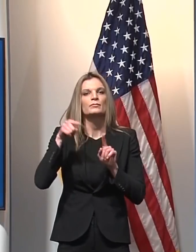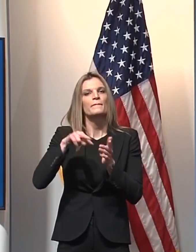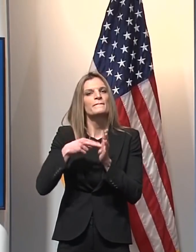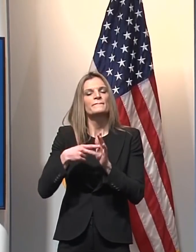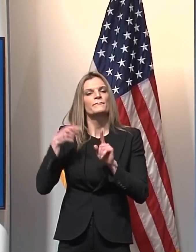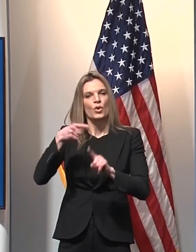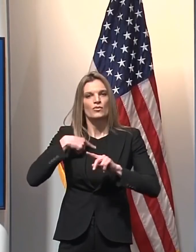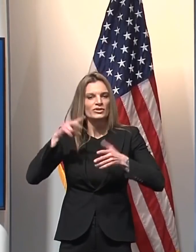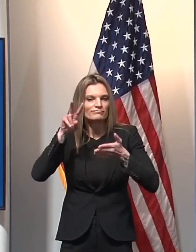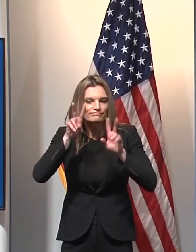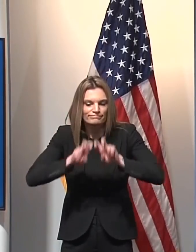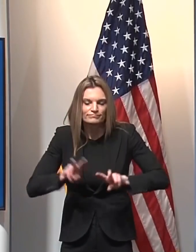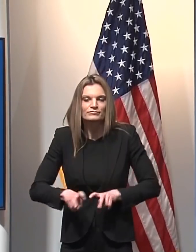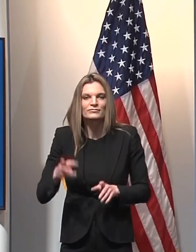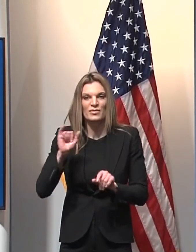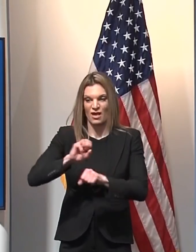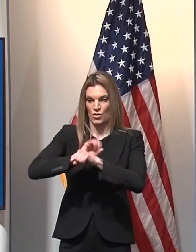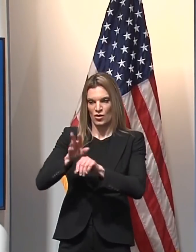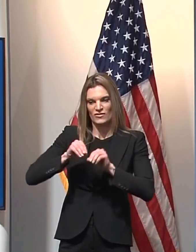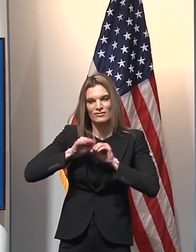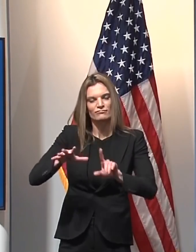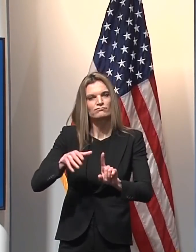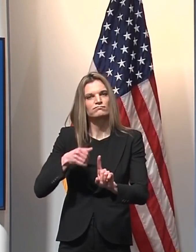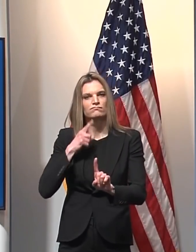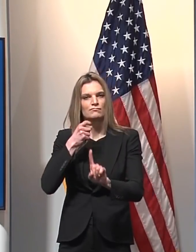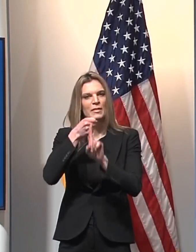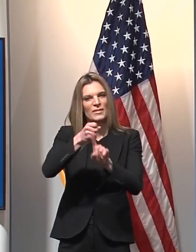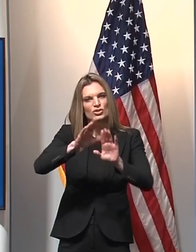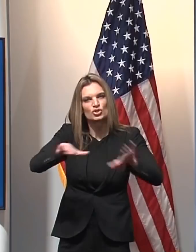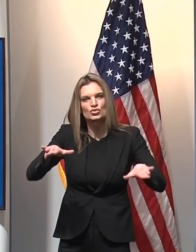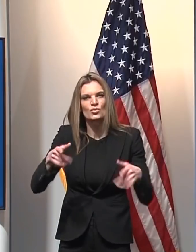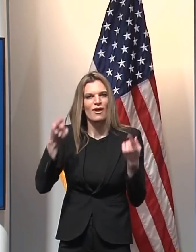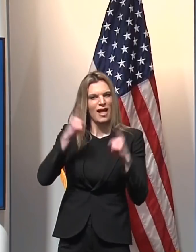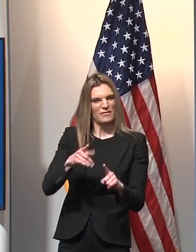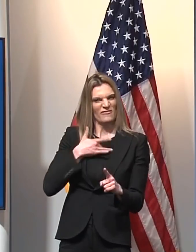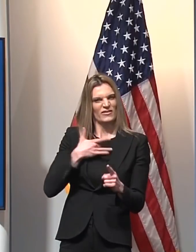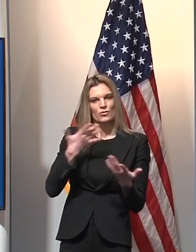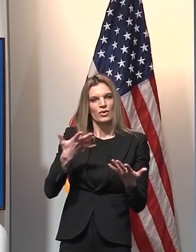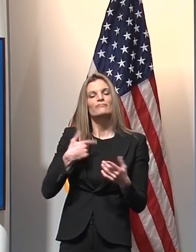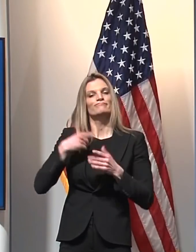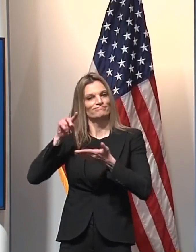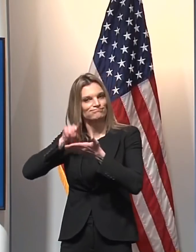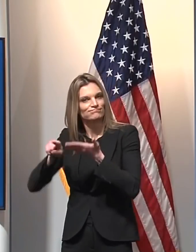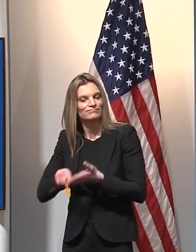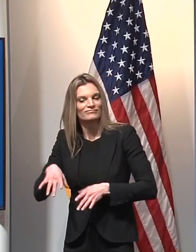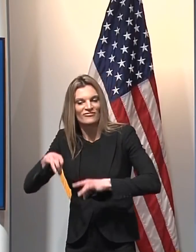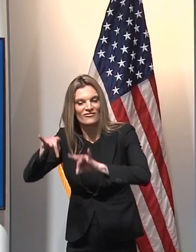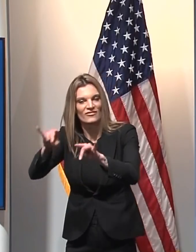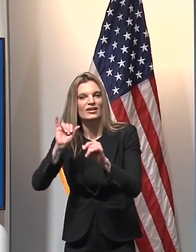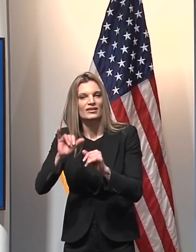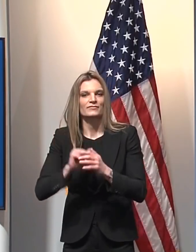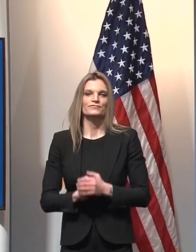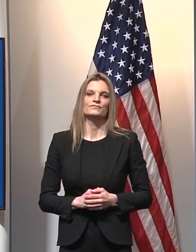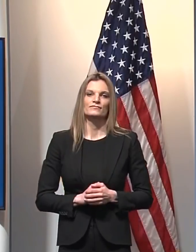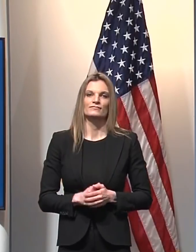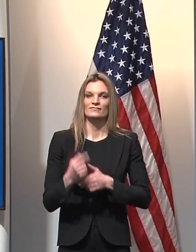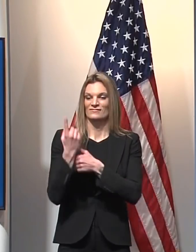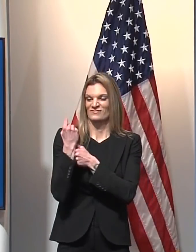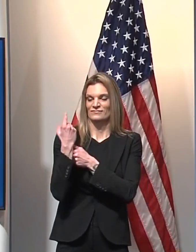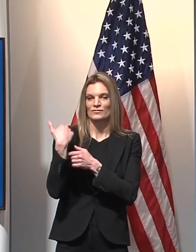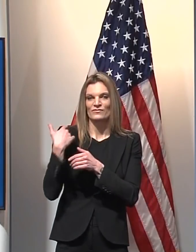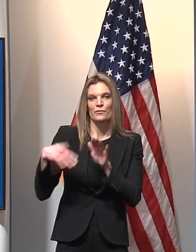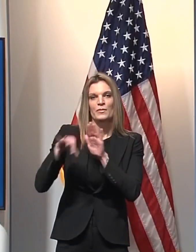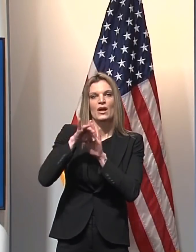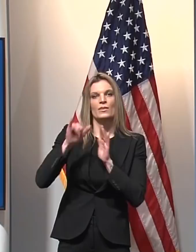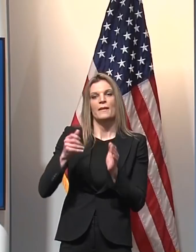Last year, I was proud to serve as a member of the Governor's Return to School Advisory Council to create the Return to